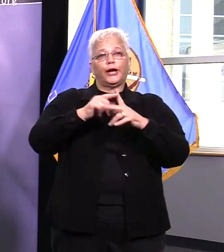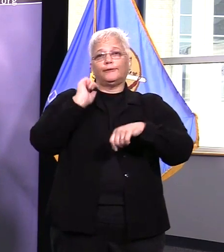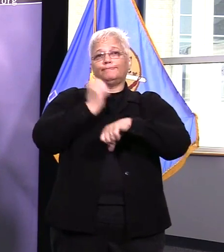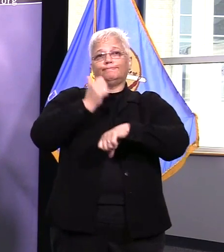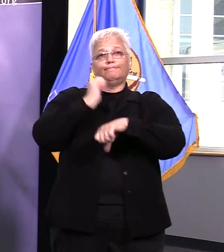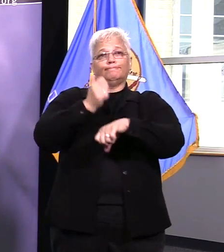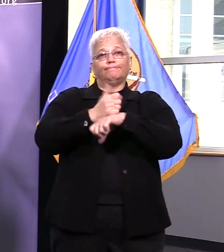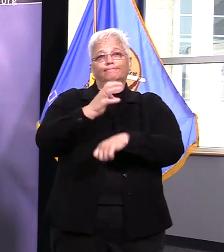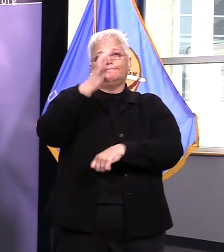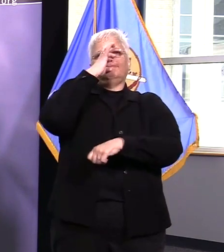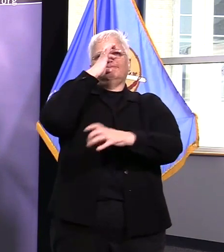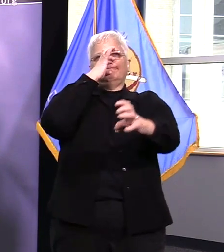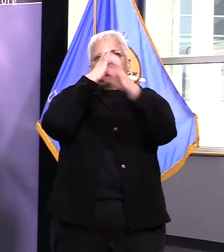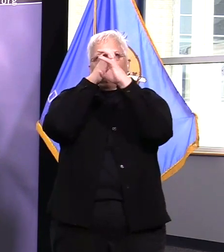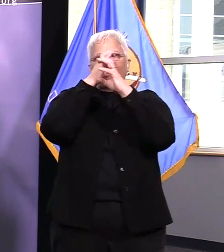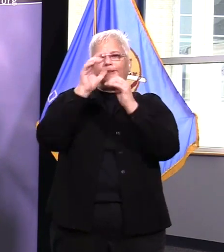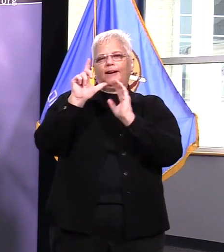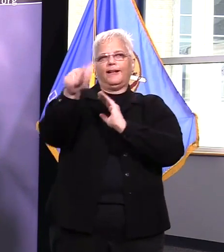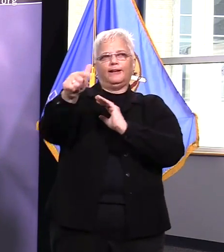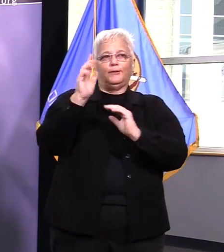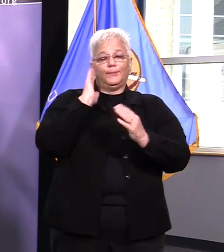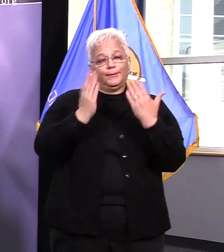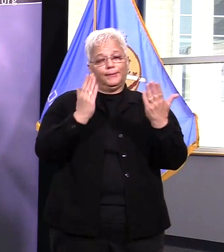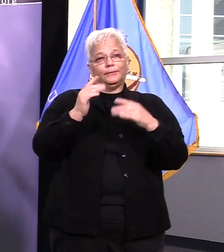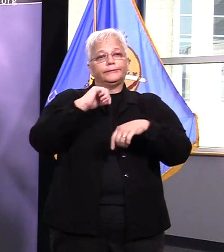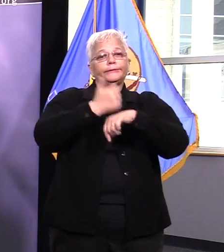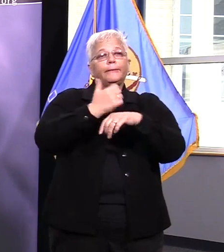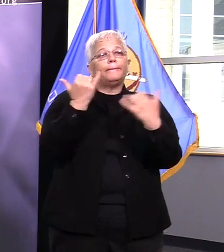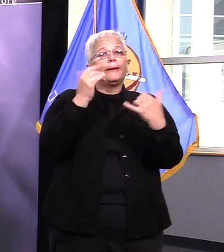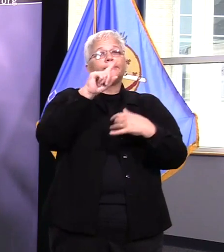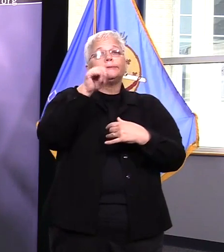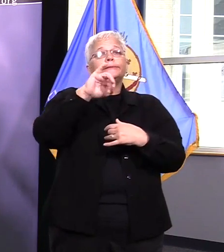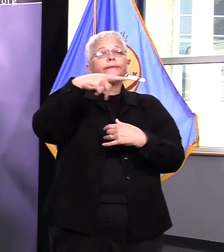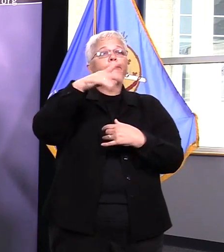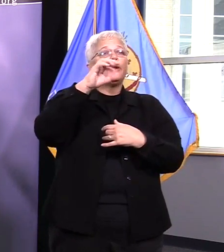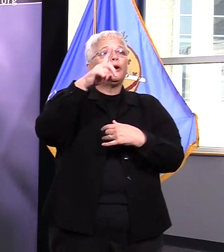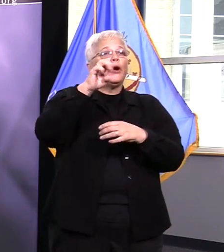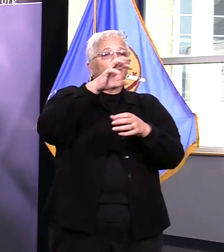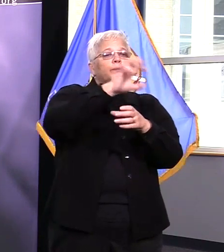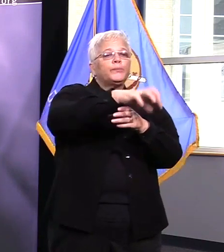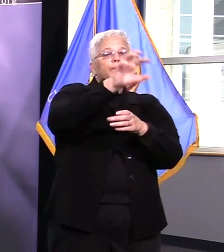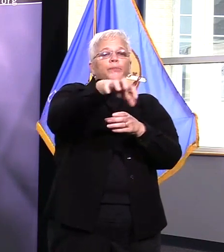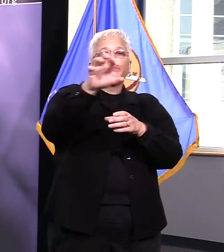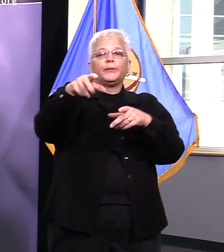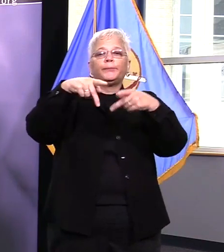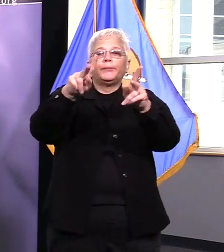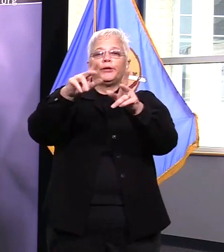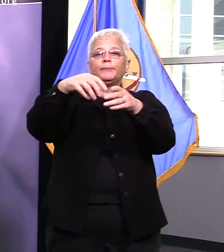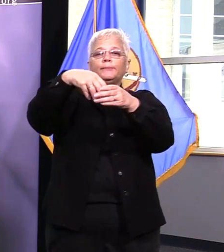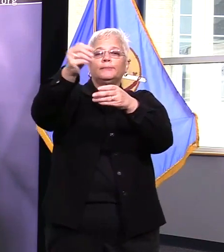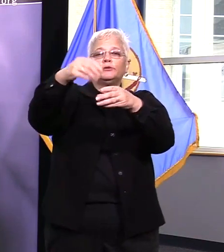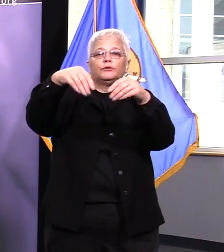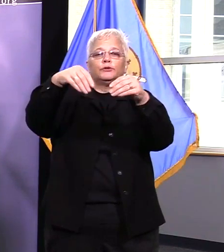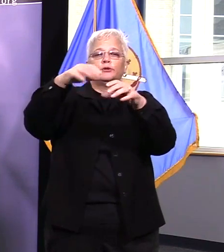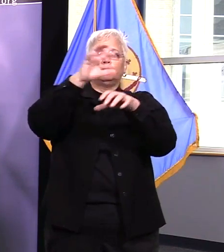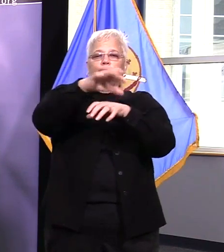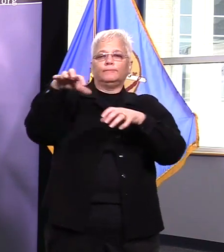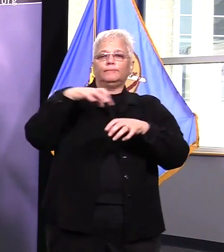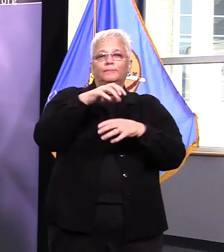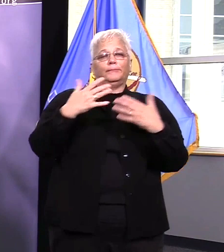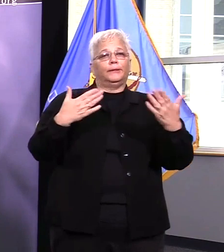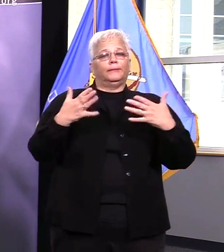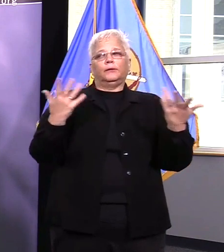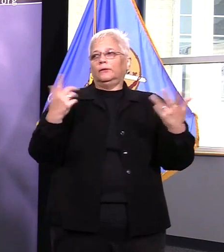that we're seeing go to stores is one of those big ones another one that's come up in this area our